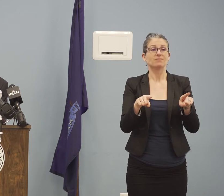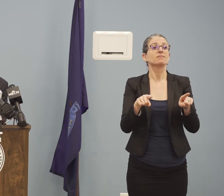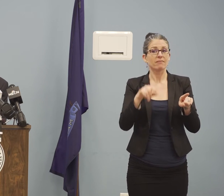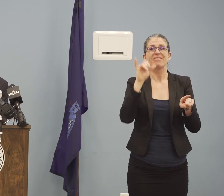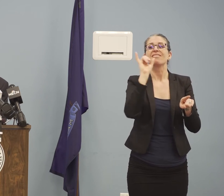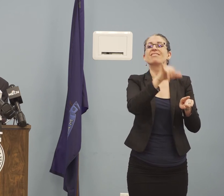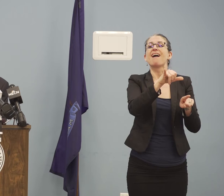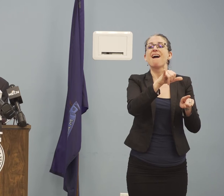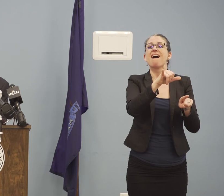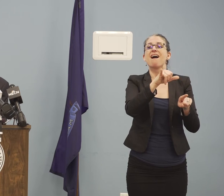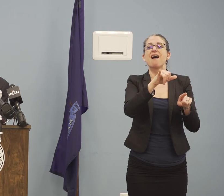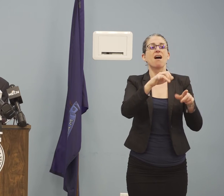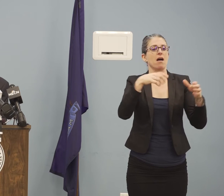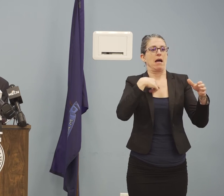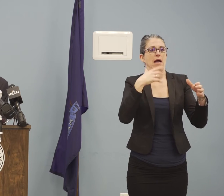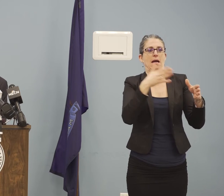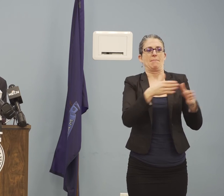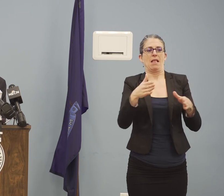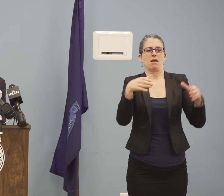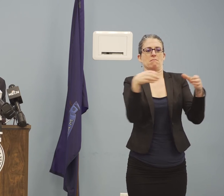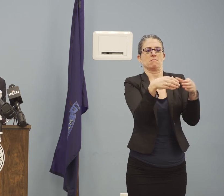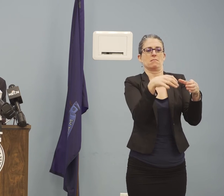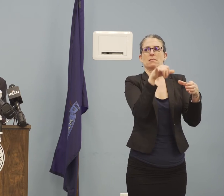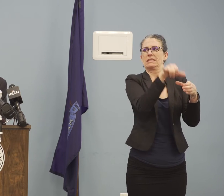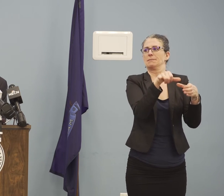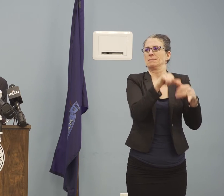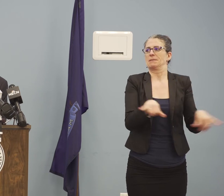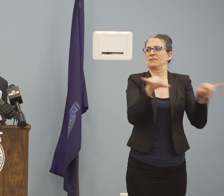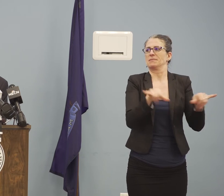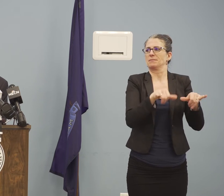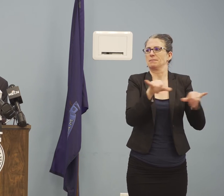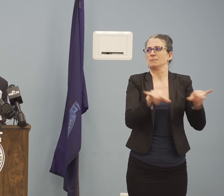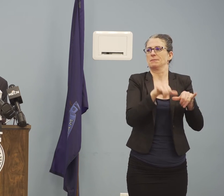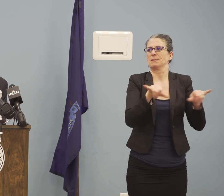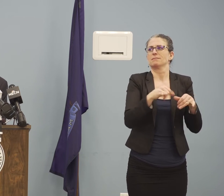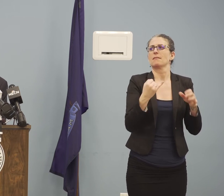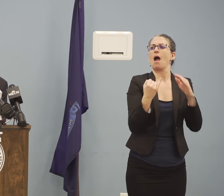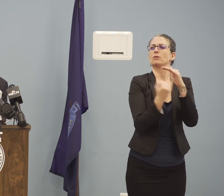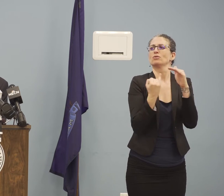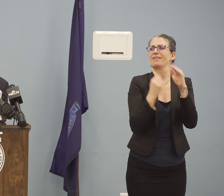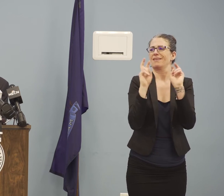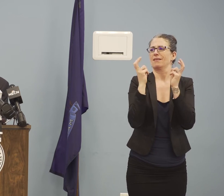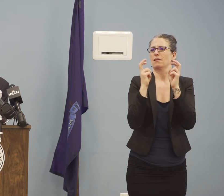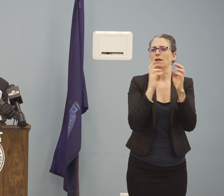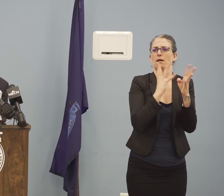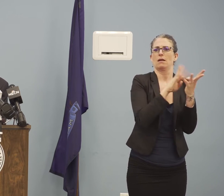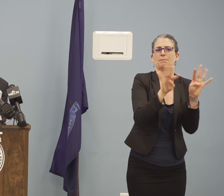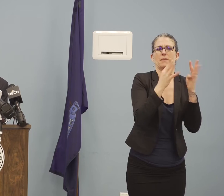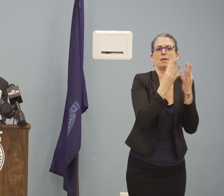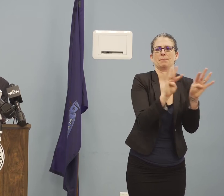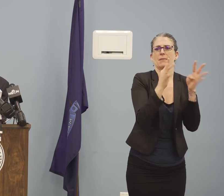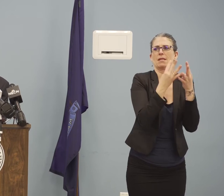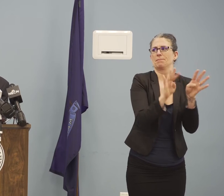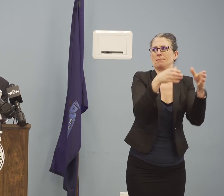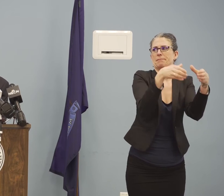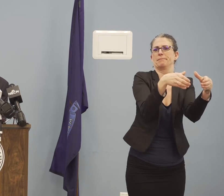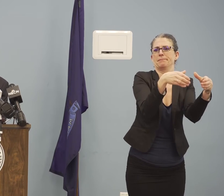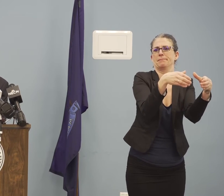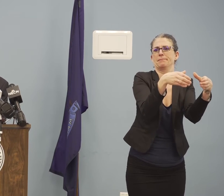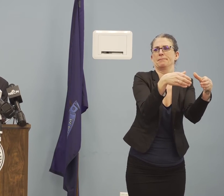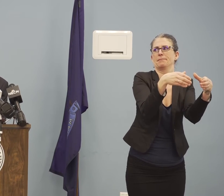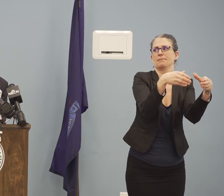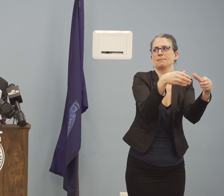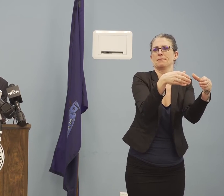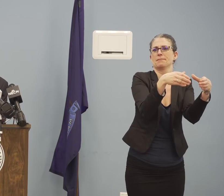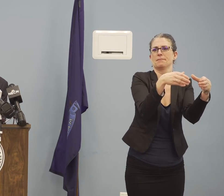under home isolation or quarantine. As we've talked about in these situations, in these meetings, we can't enter a world in